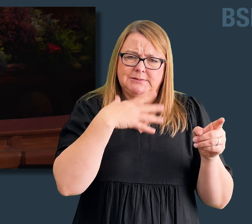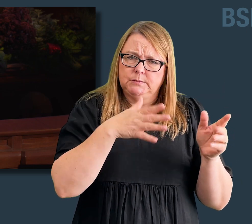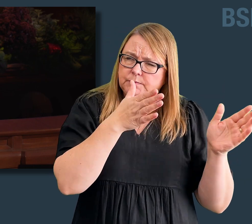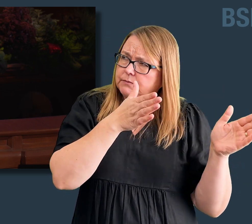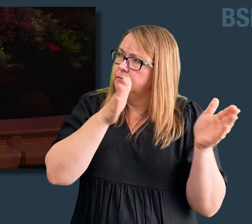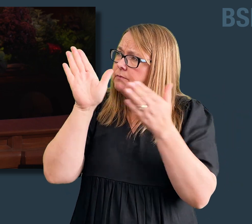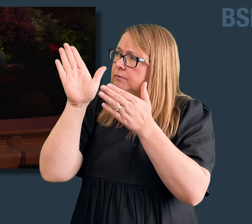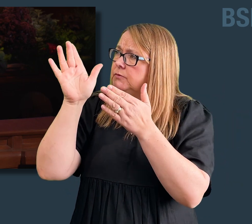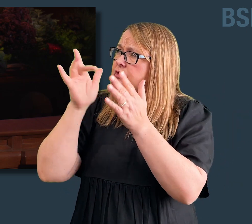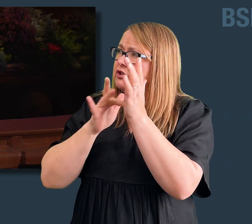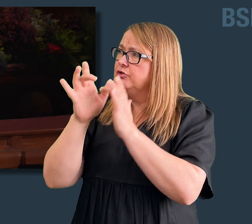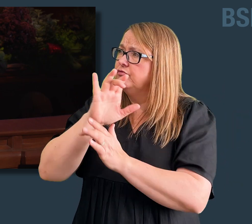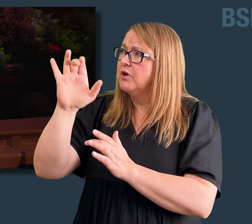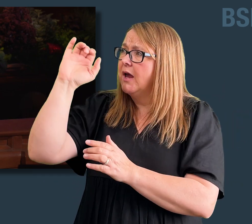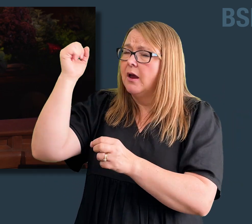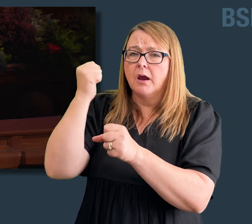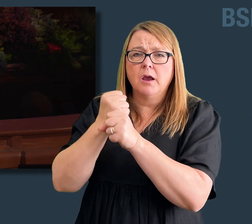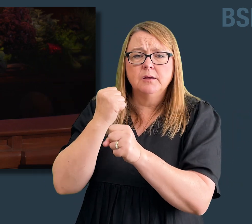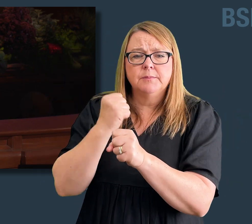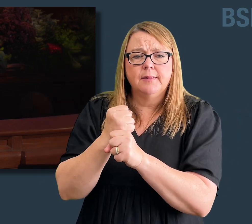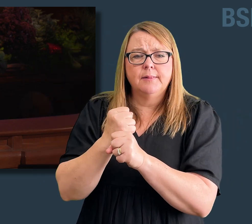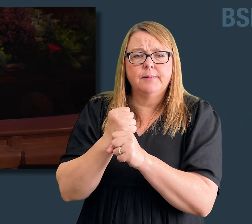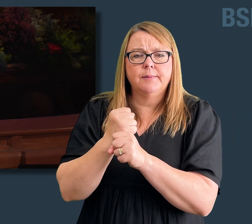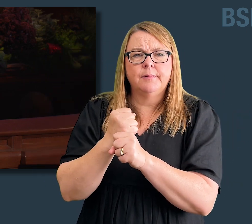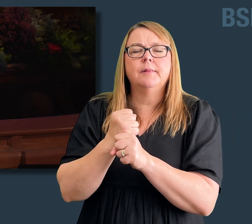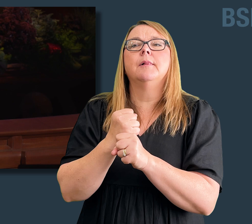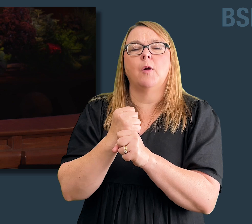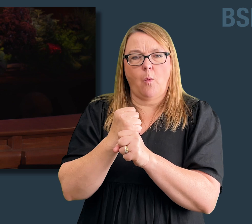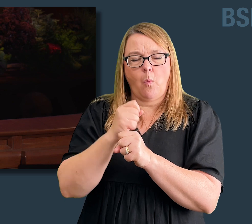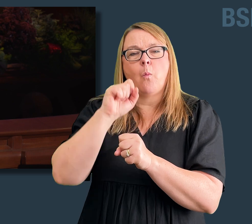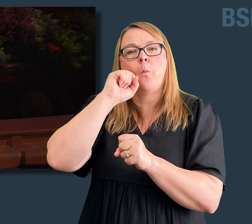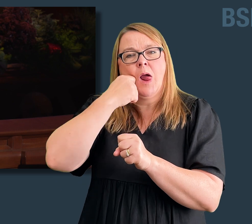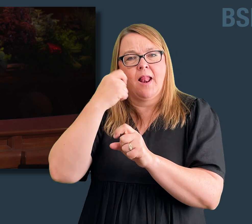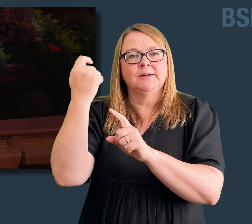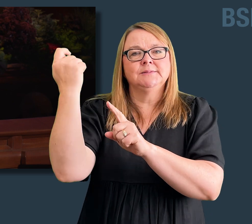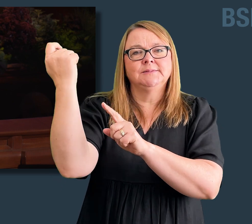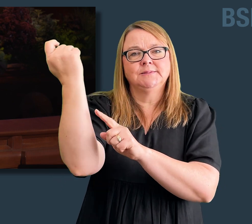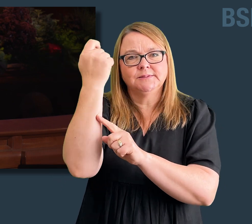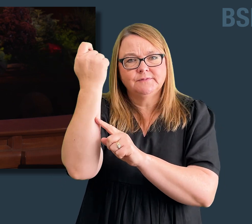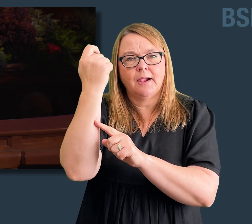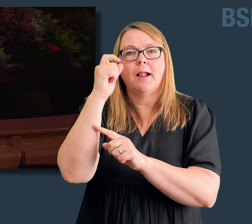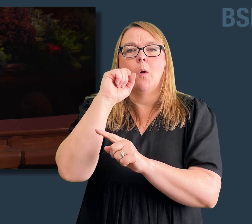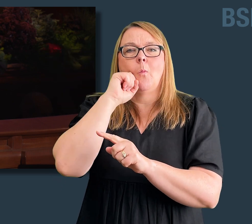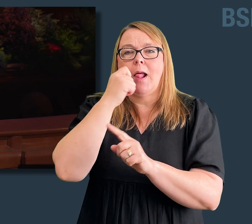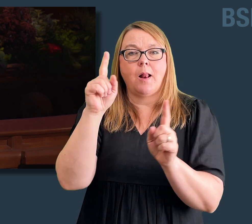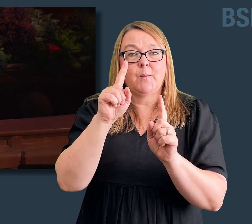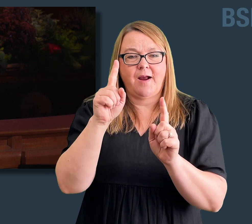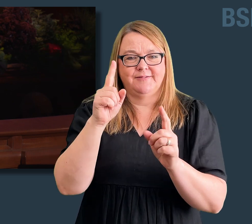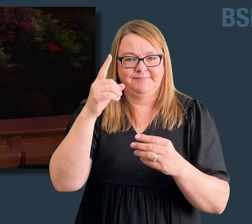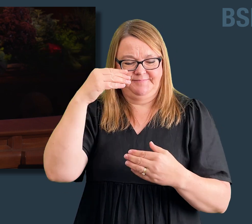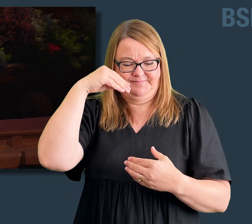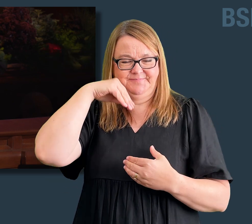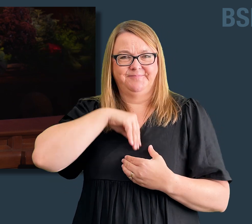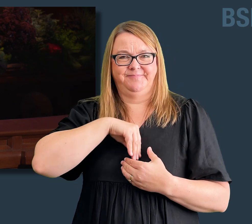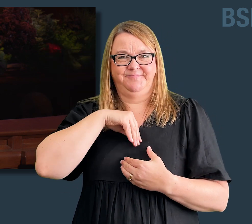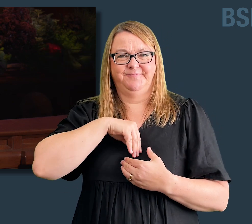Christ and His gospel, we are guaranteed success beyond what we can fully